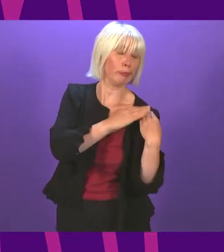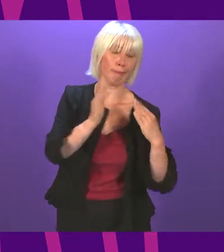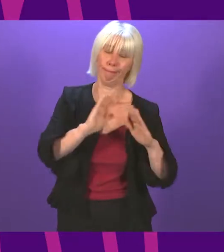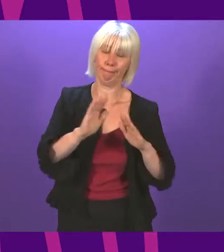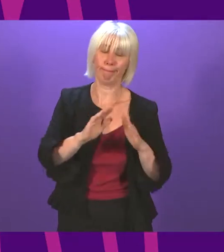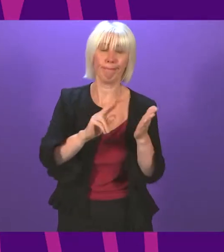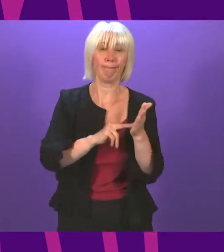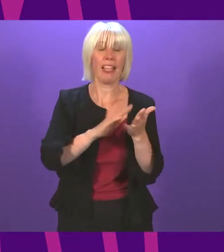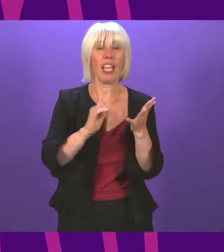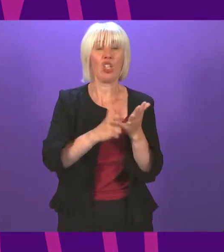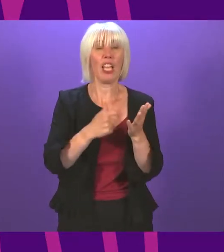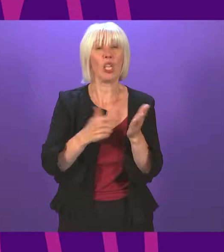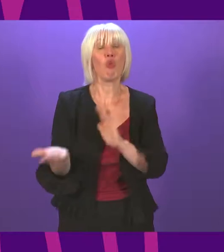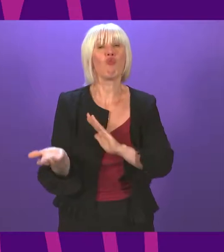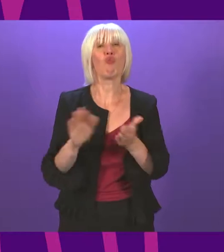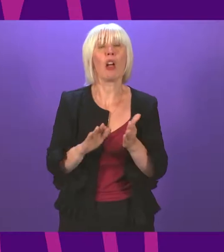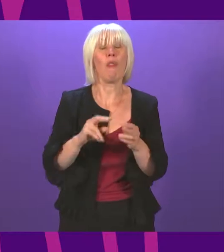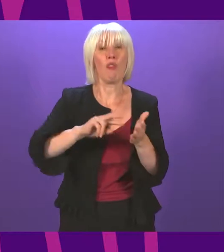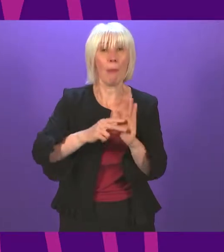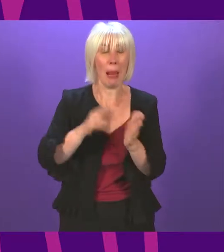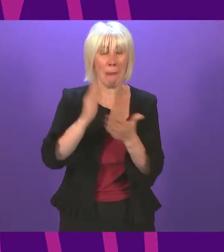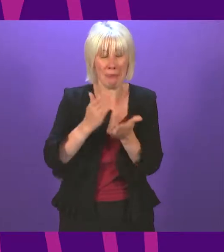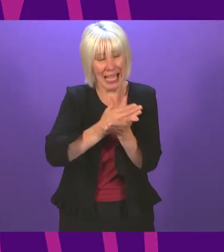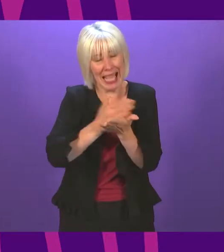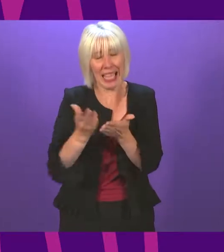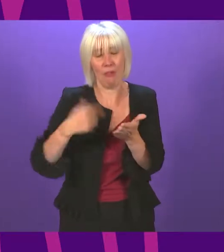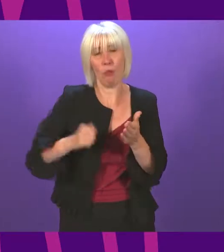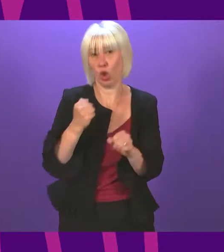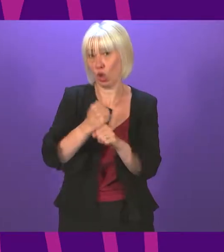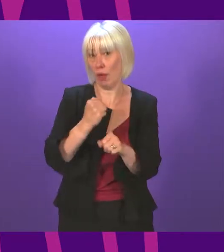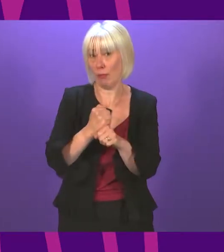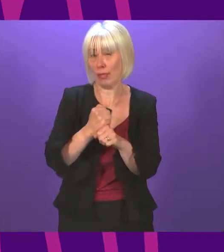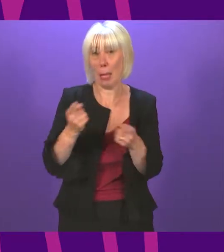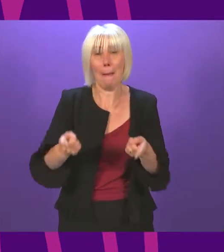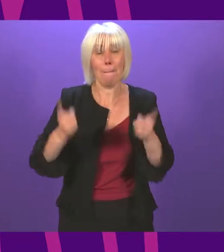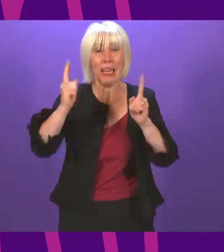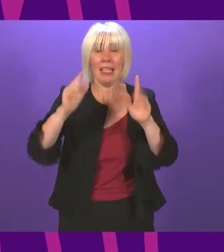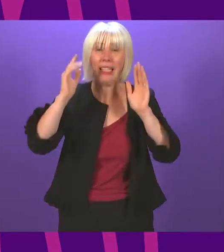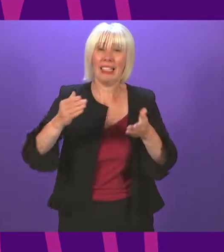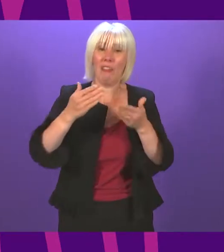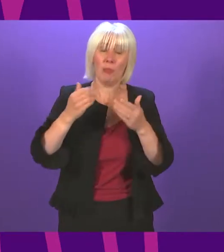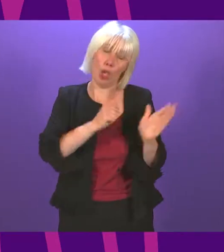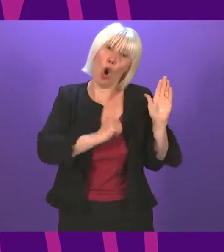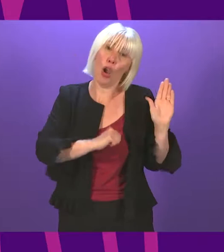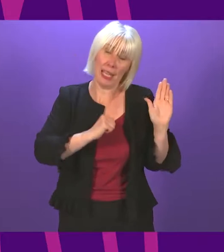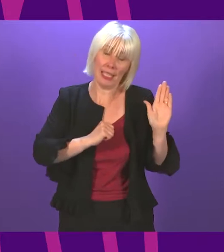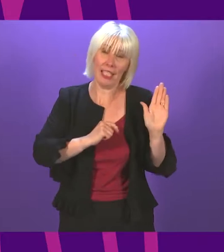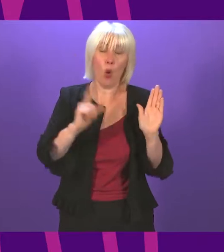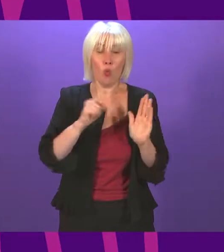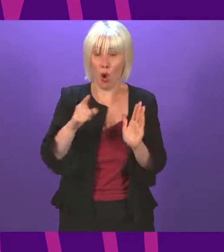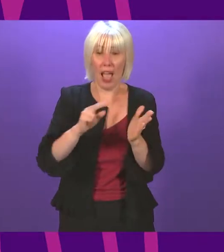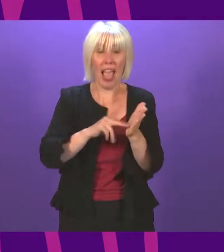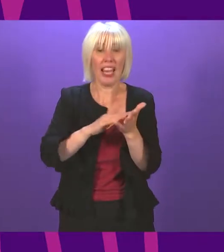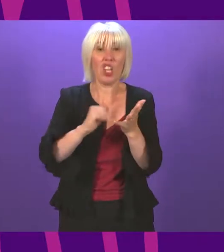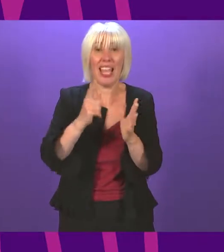recovery plan must be accompanied by clear messaging from the Scottish Government. Ministers need to be honest with the public about what level of service the NHS can